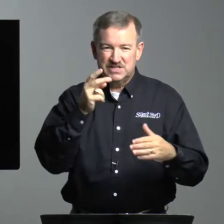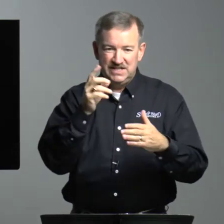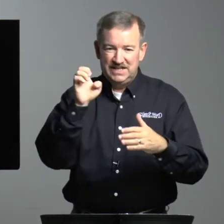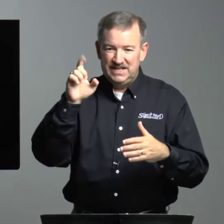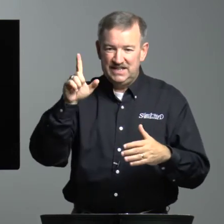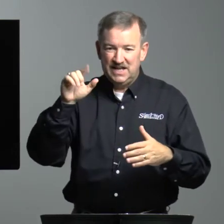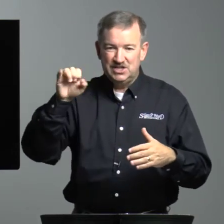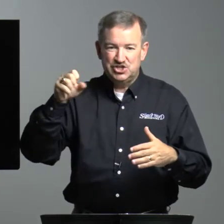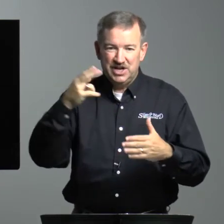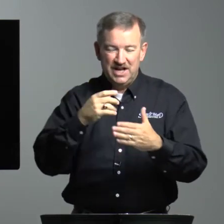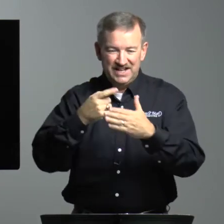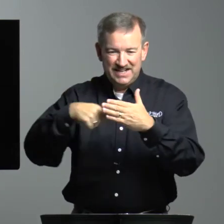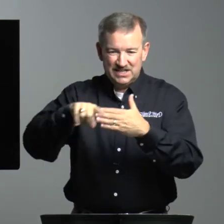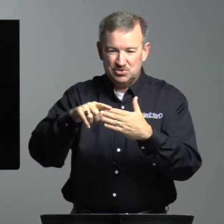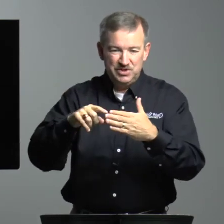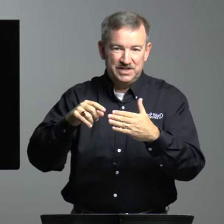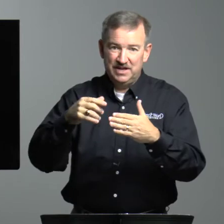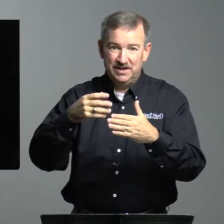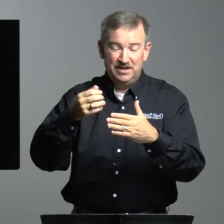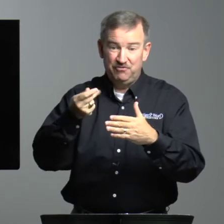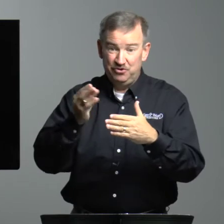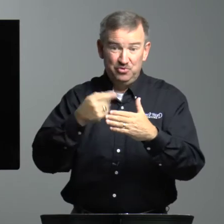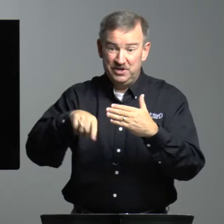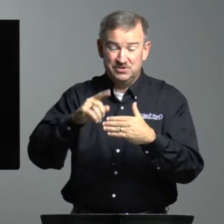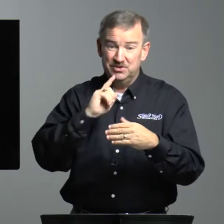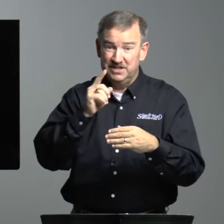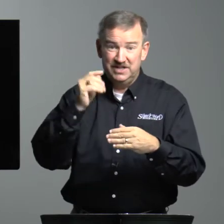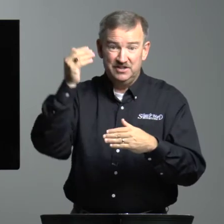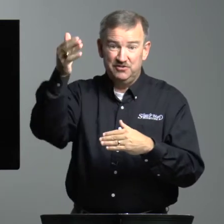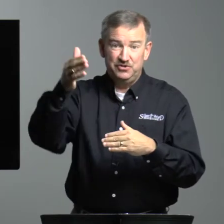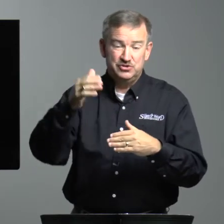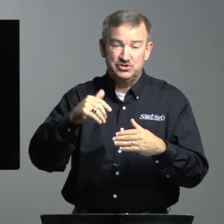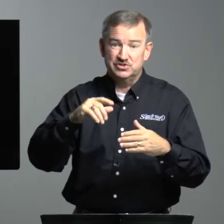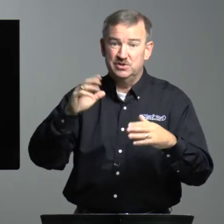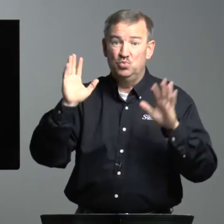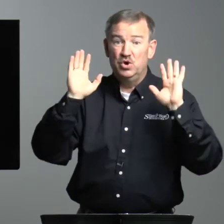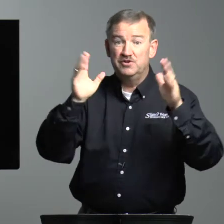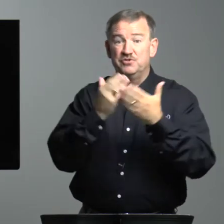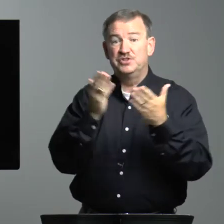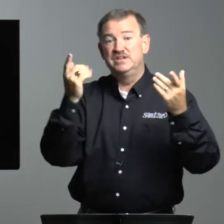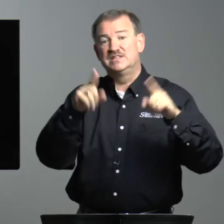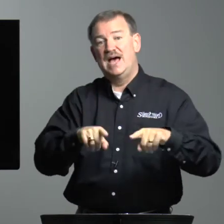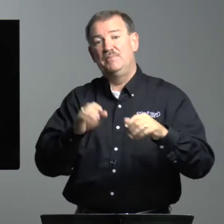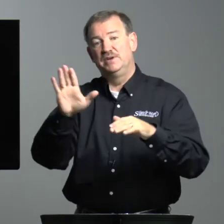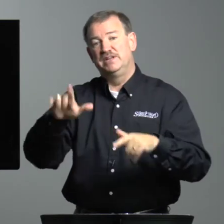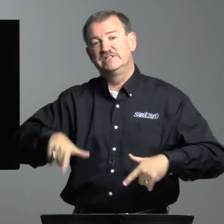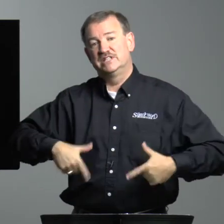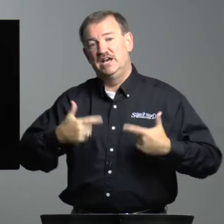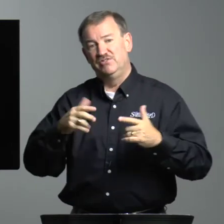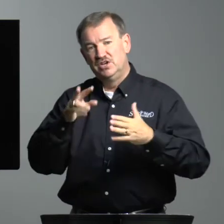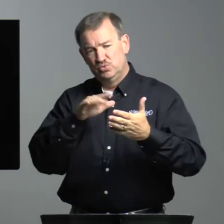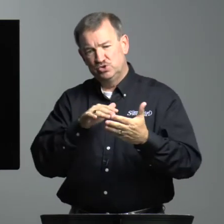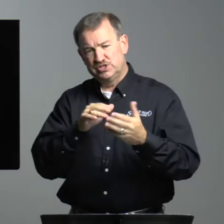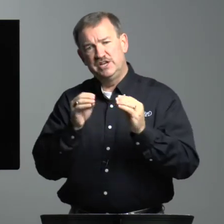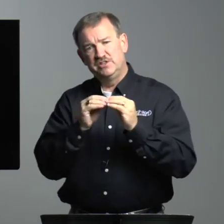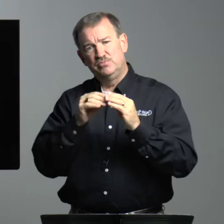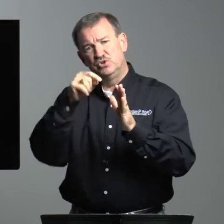see Elisha next week and few weeks, really, into the future. Some wonderful things happen in his life. We'll study them more